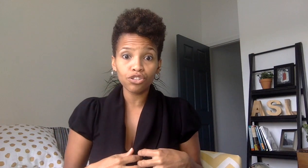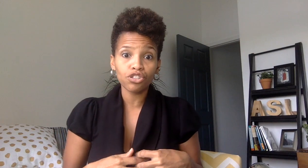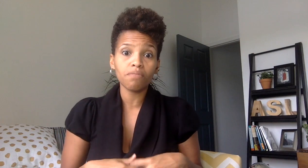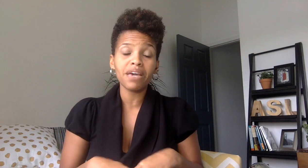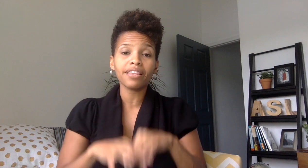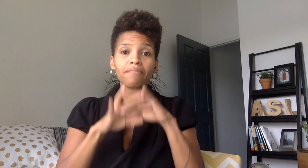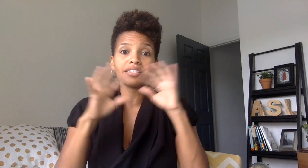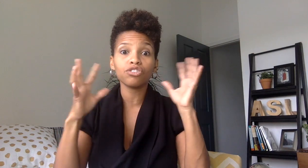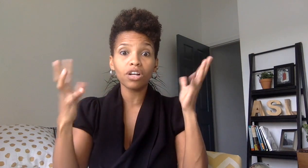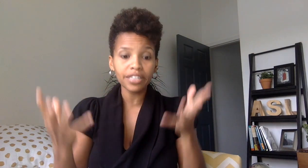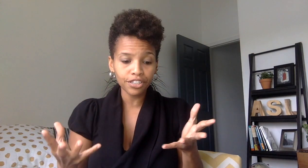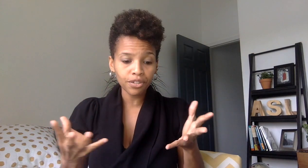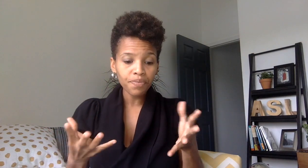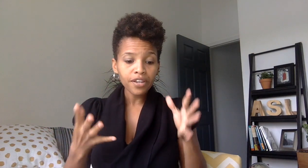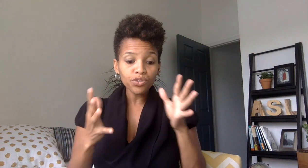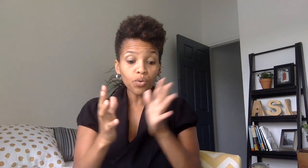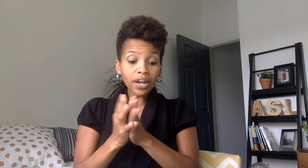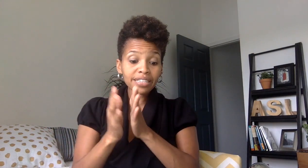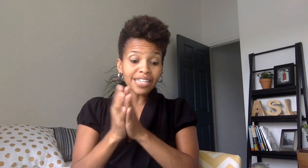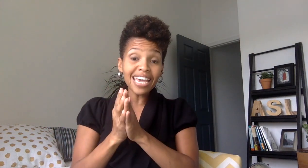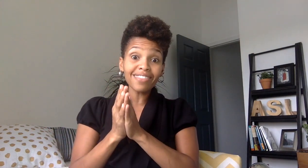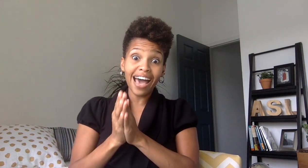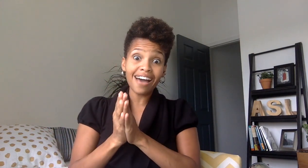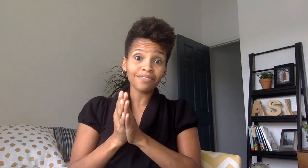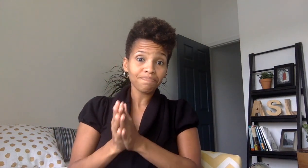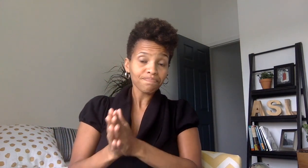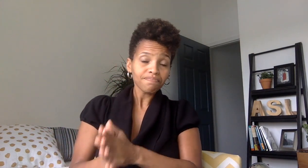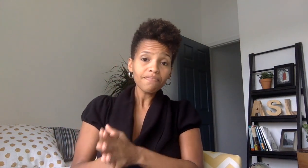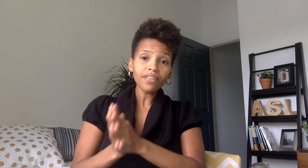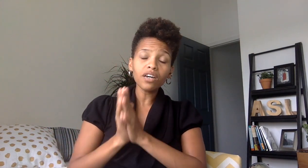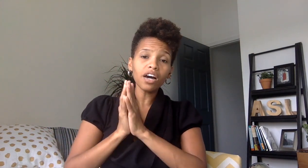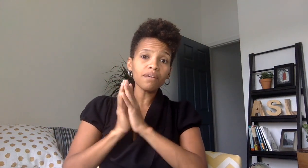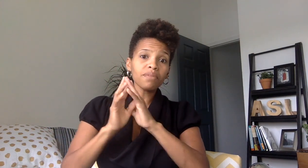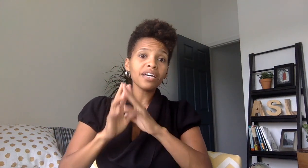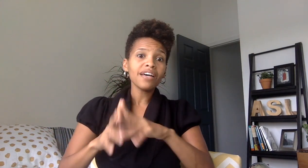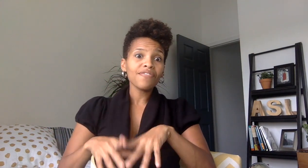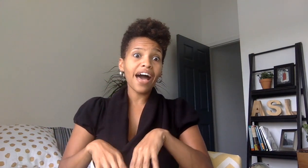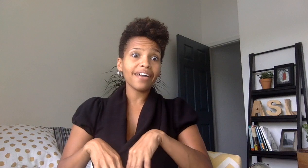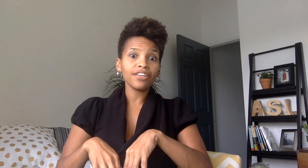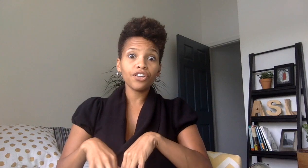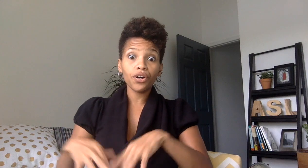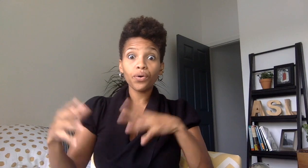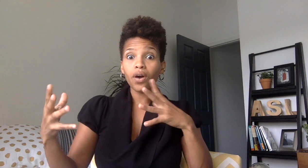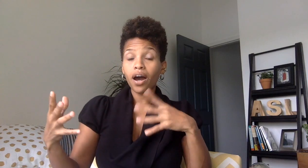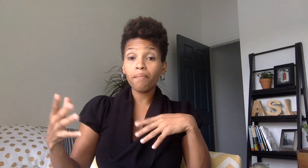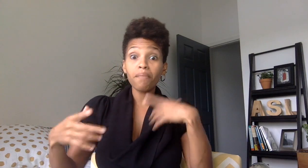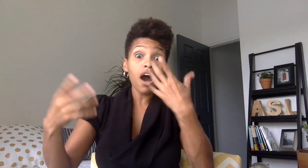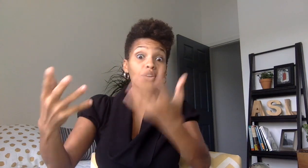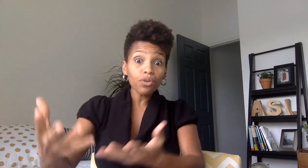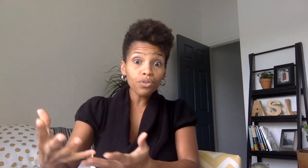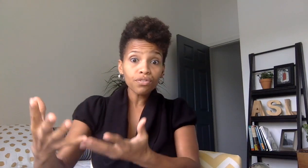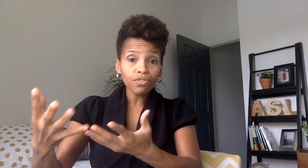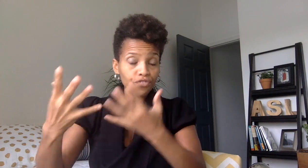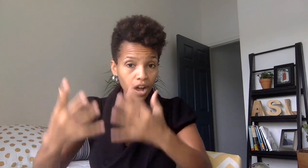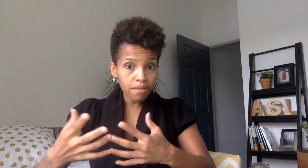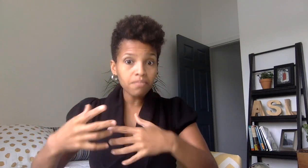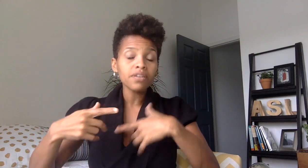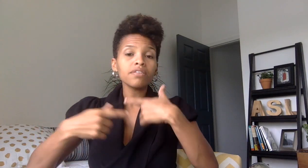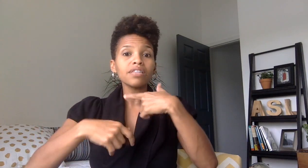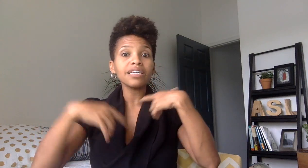to make the message clear so we want to take that um that you know uh model from these